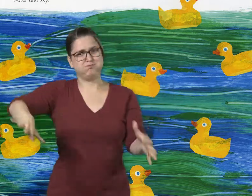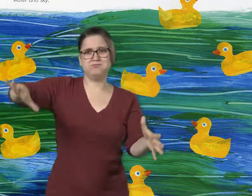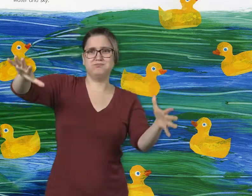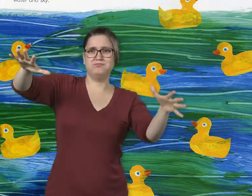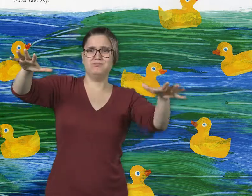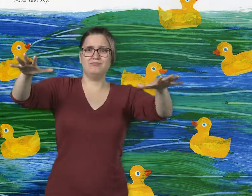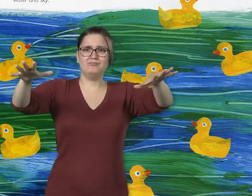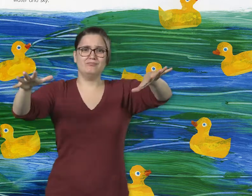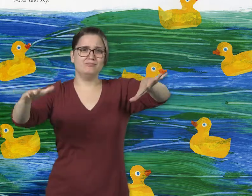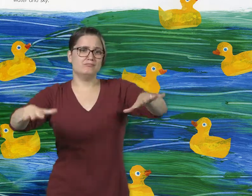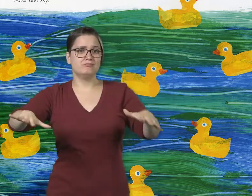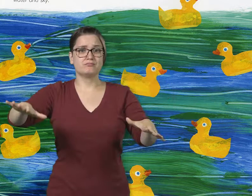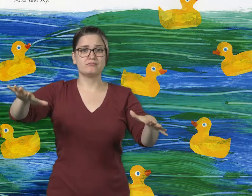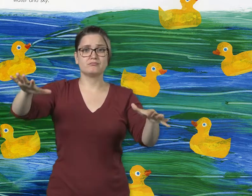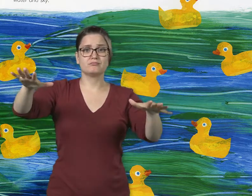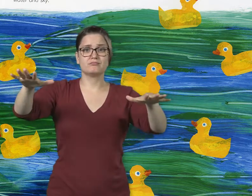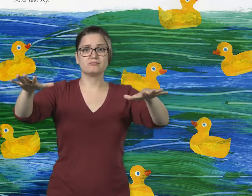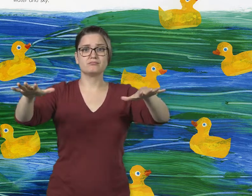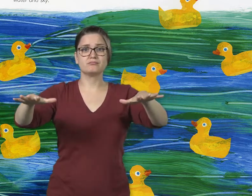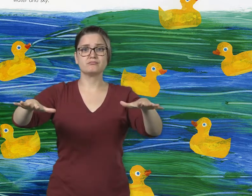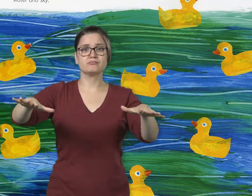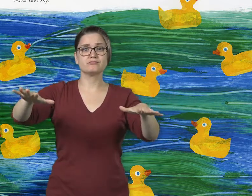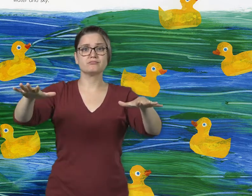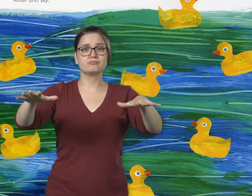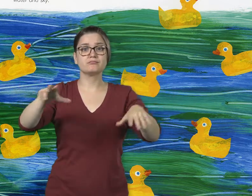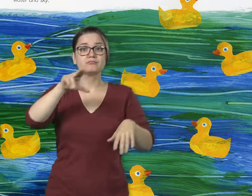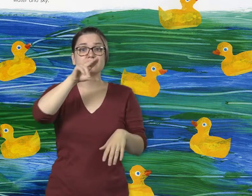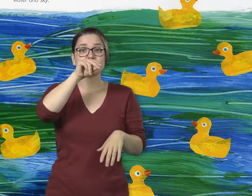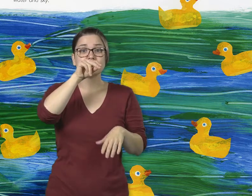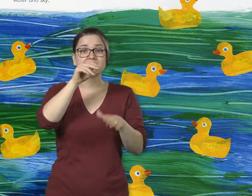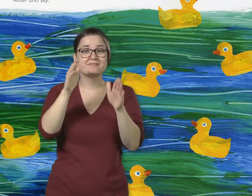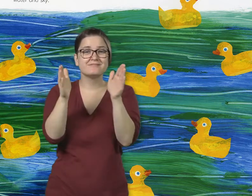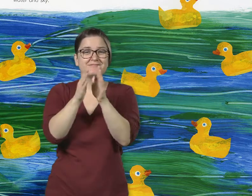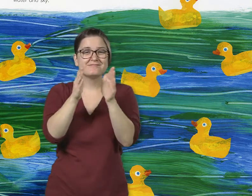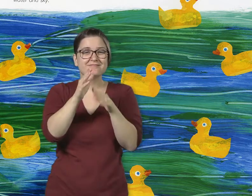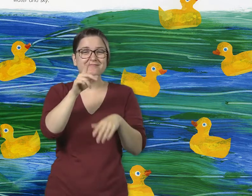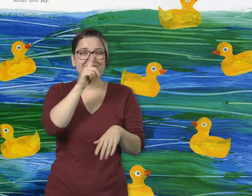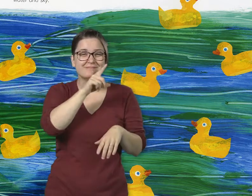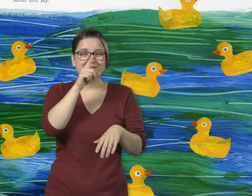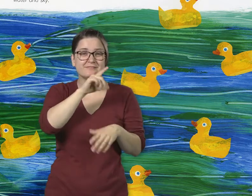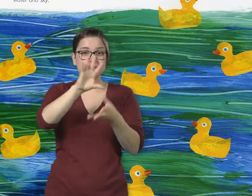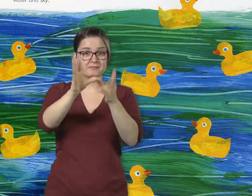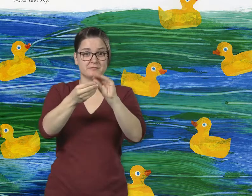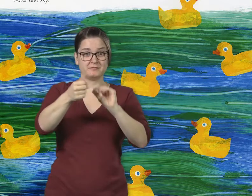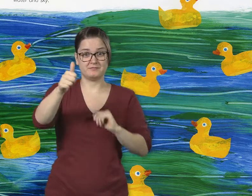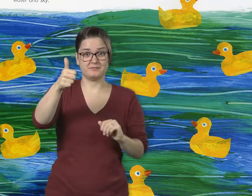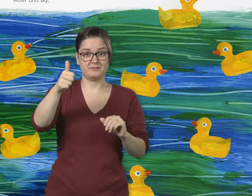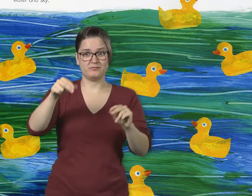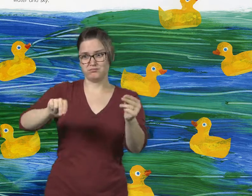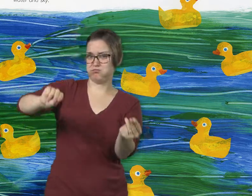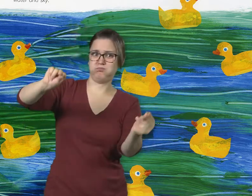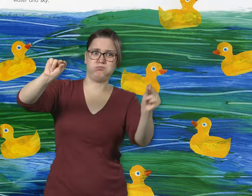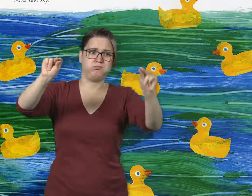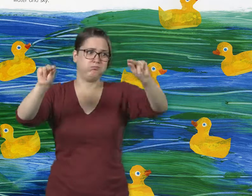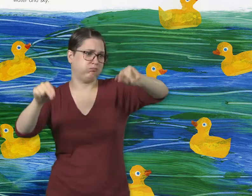As far as one can see. see. Only water and sky. Water and sky.